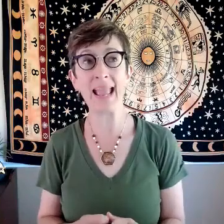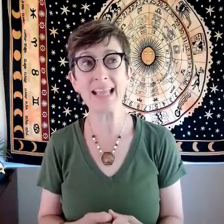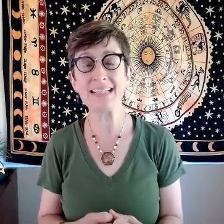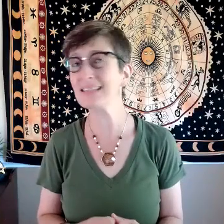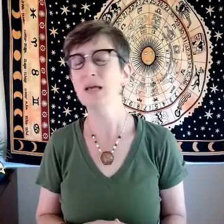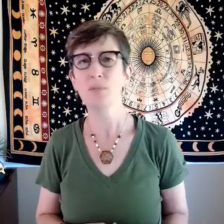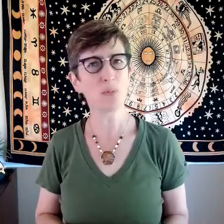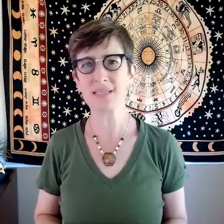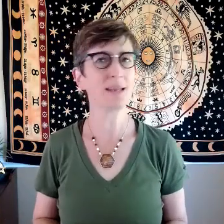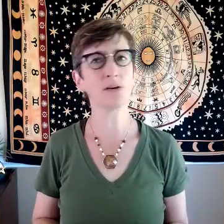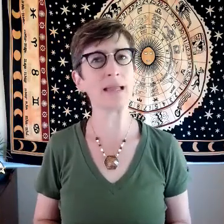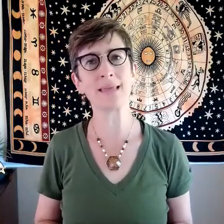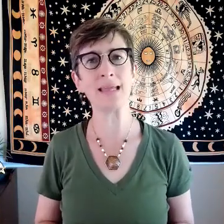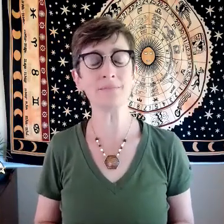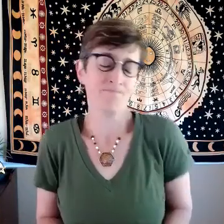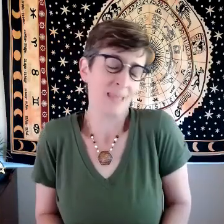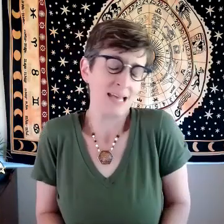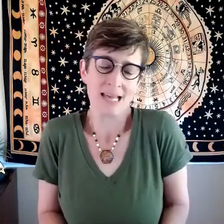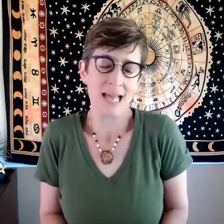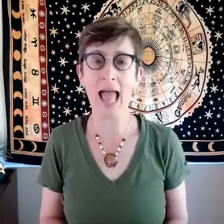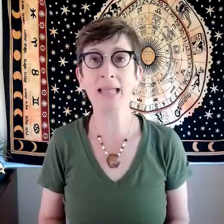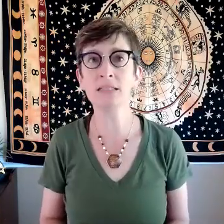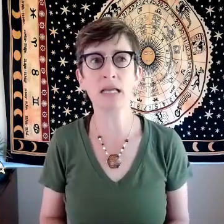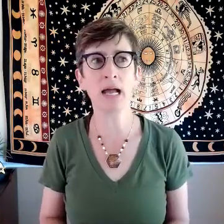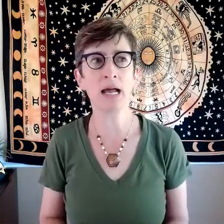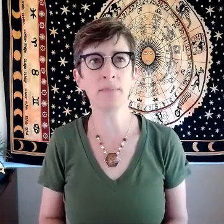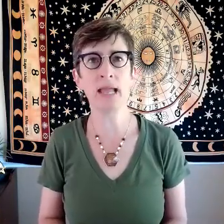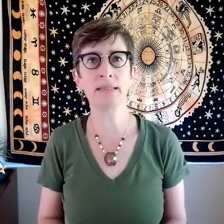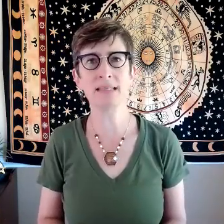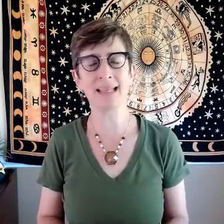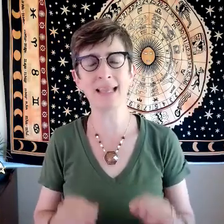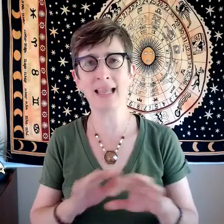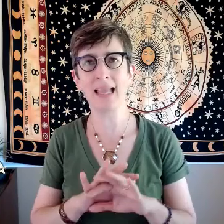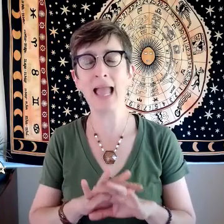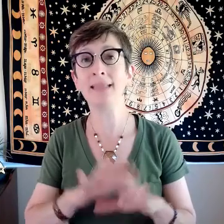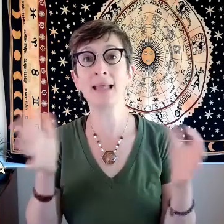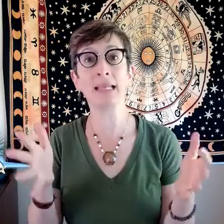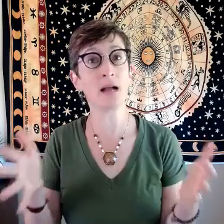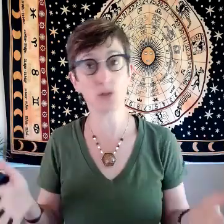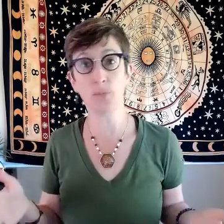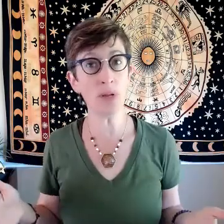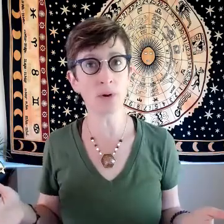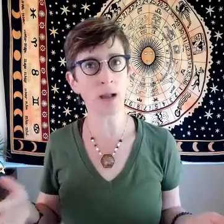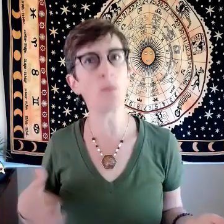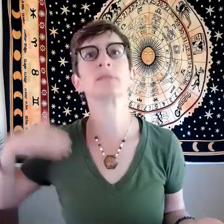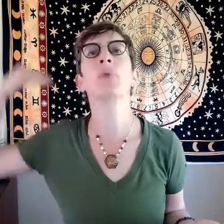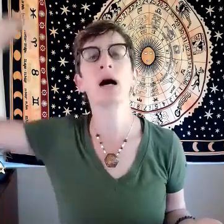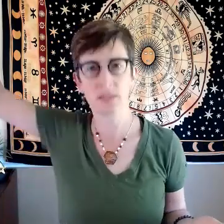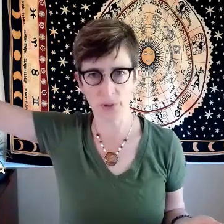a's but was that a great thing and um and and then it got to a point where that wasn't possible